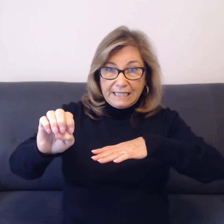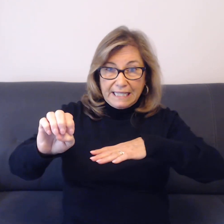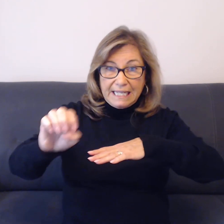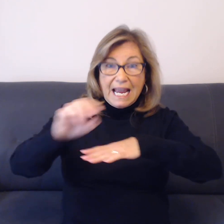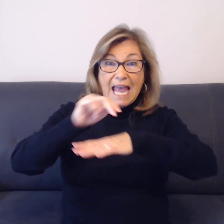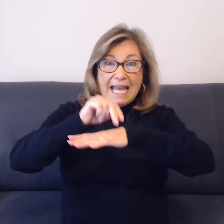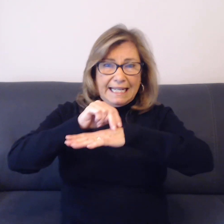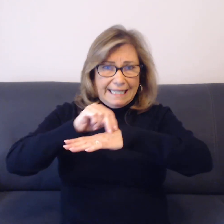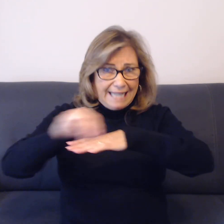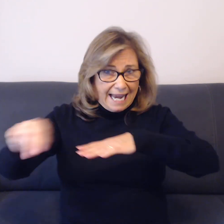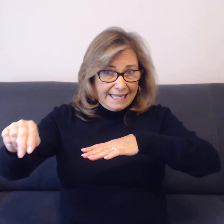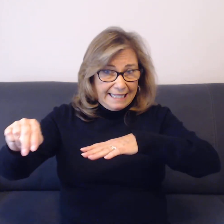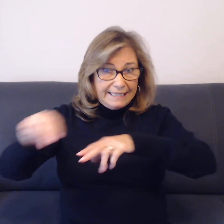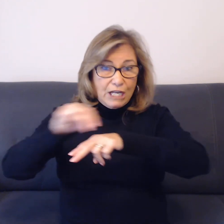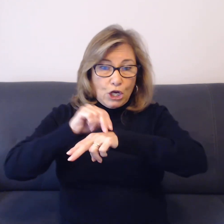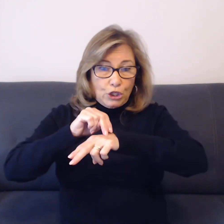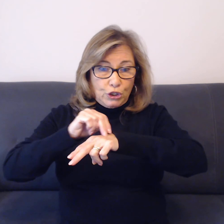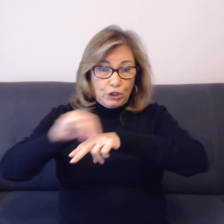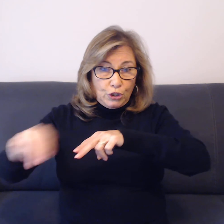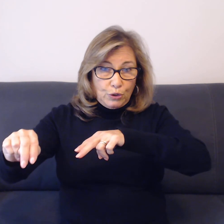Nude. Vacant. Vacant.